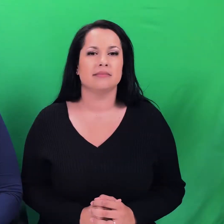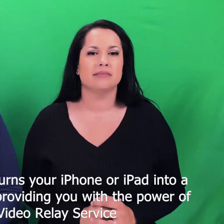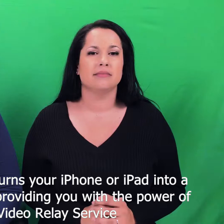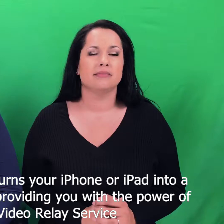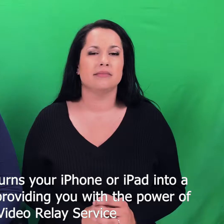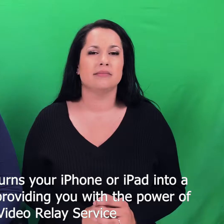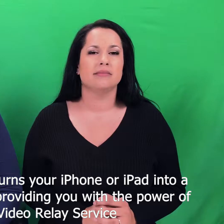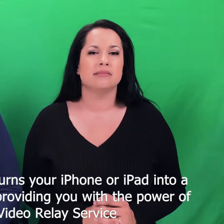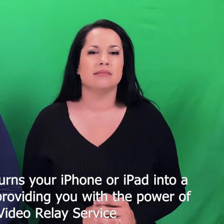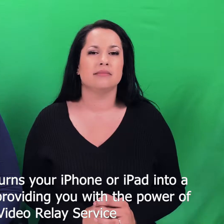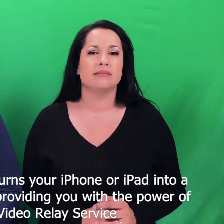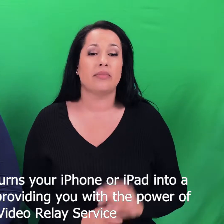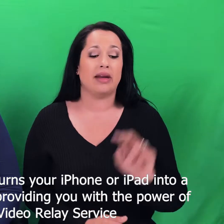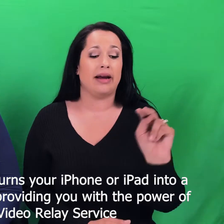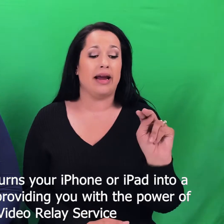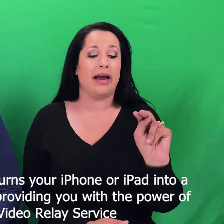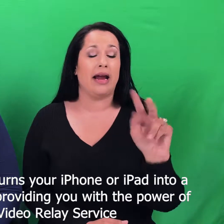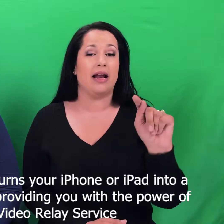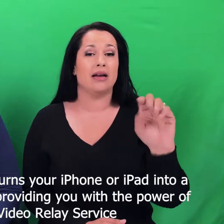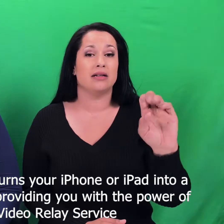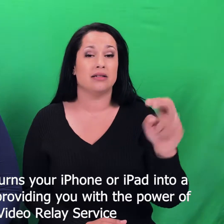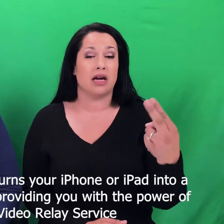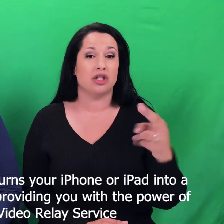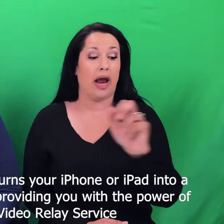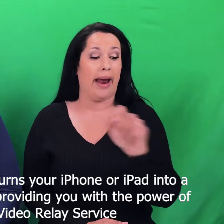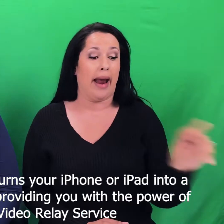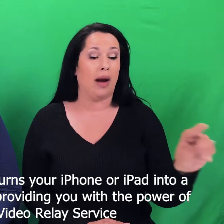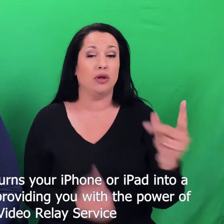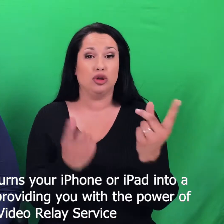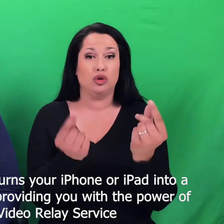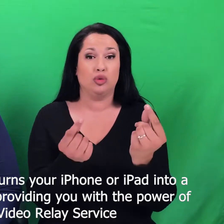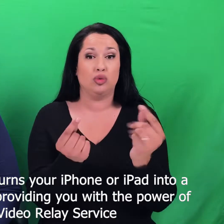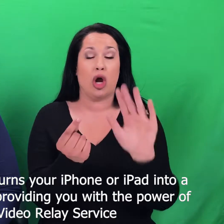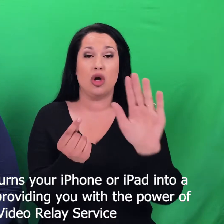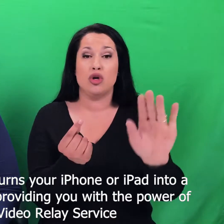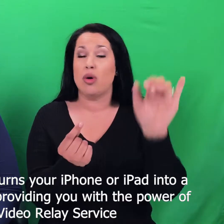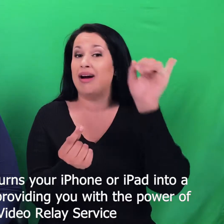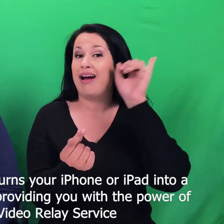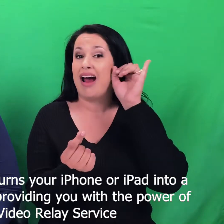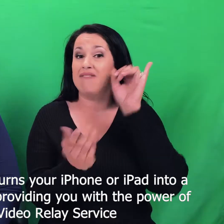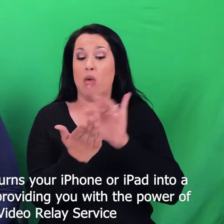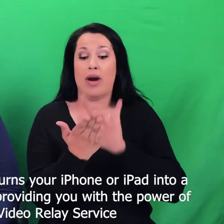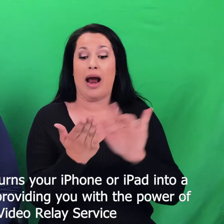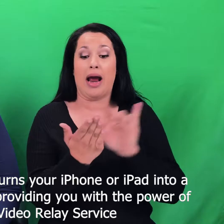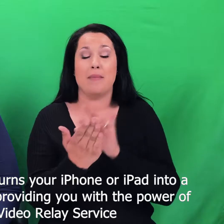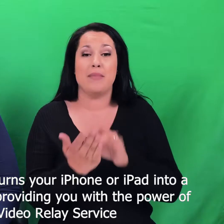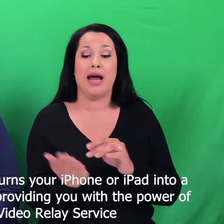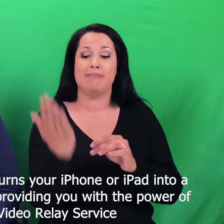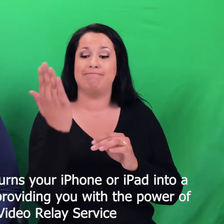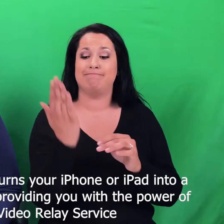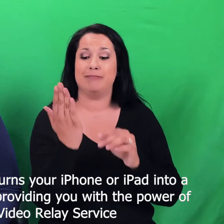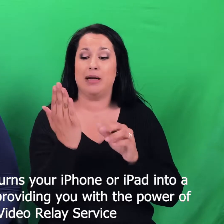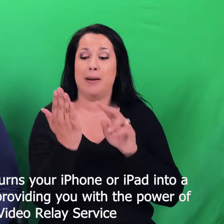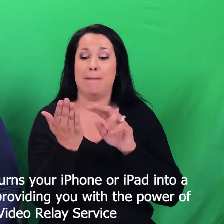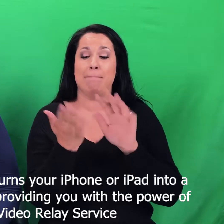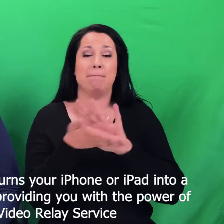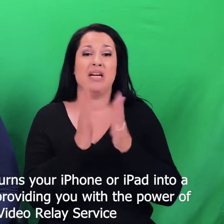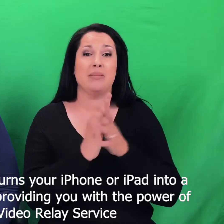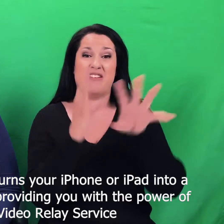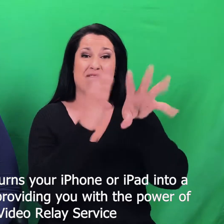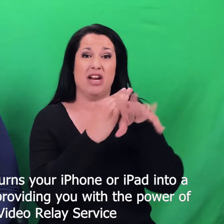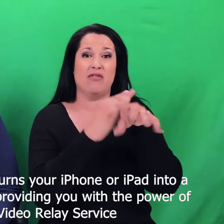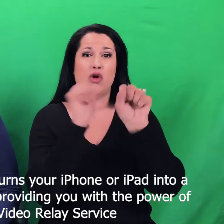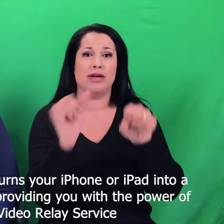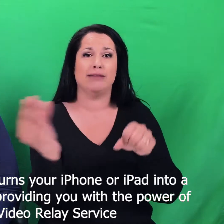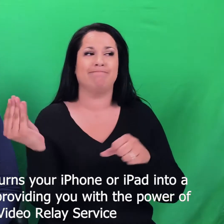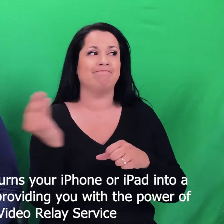The InTouch app turns your iPhone or iPad into a portable video phone, providing